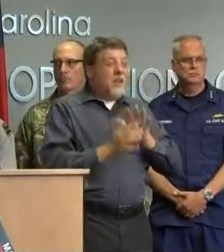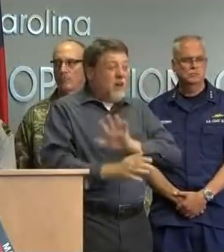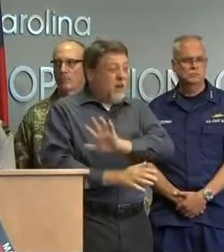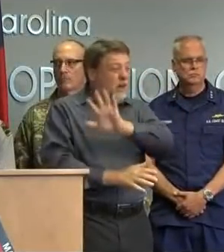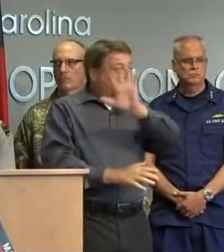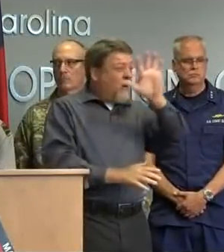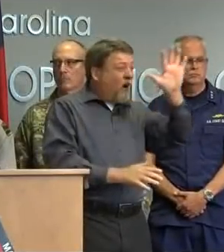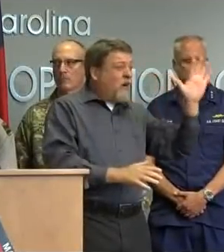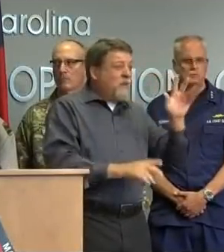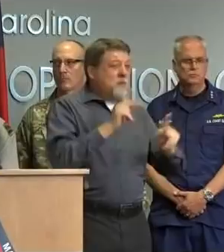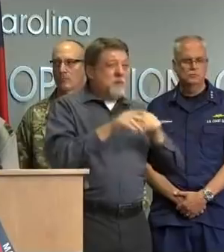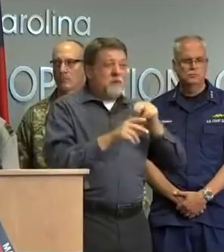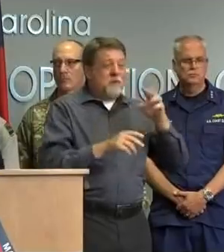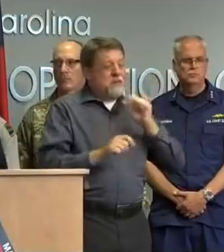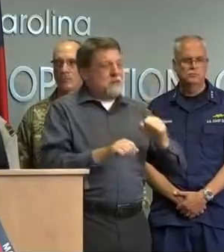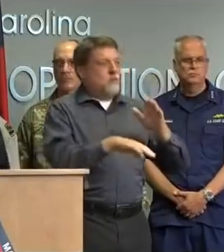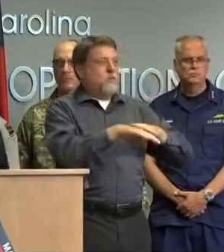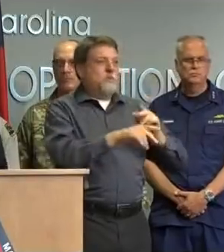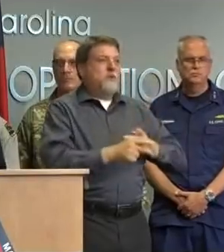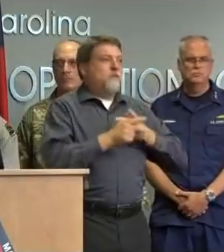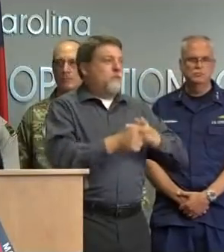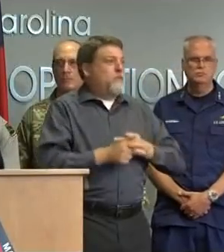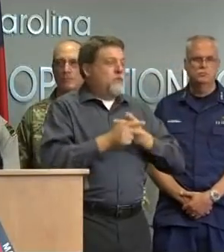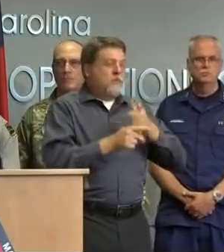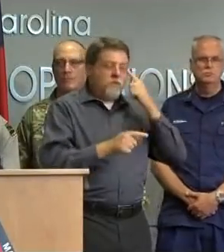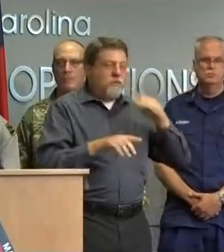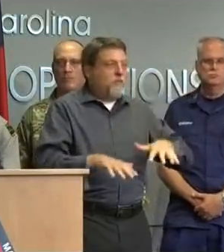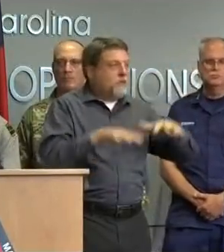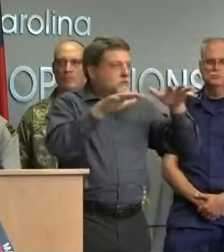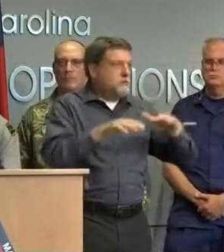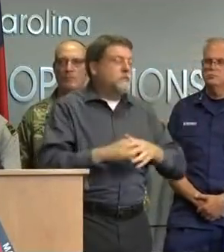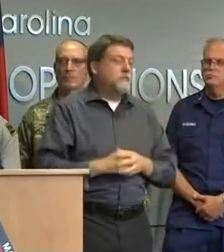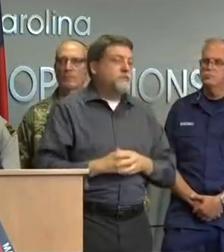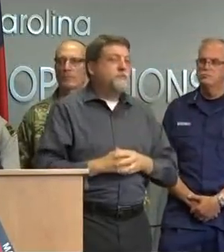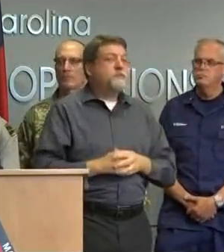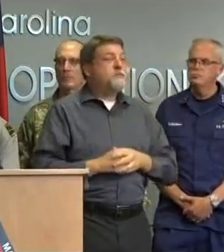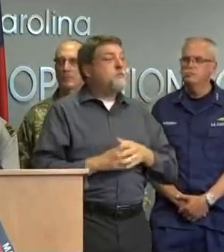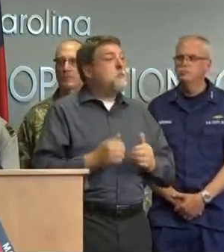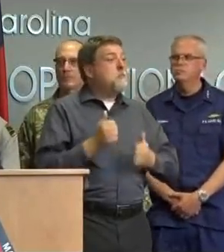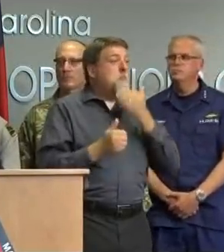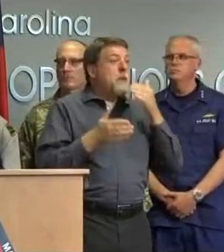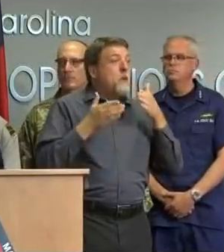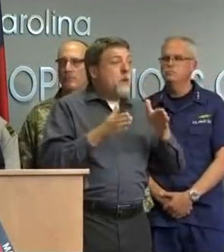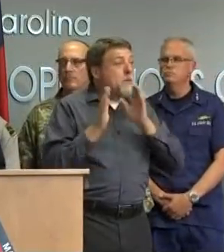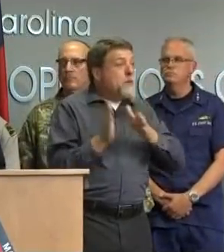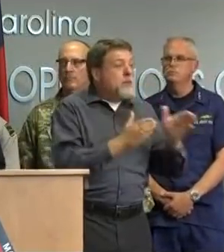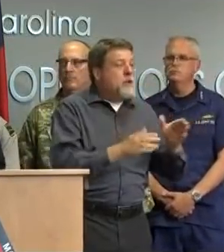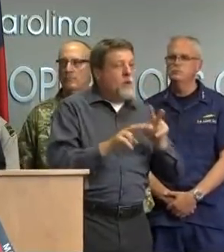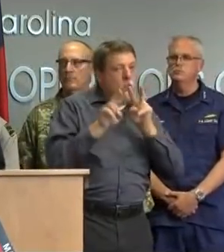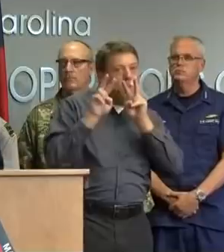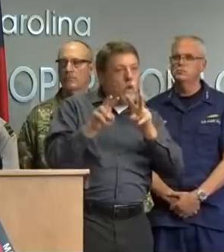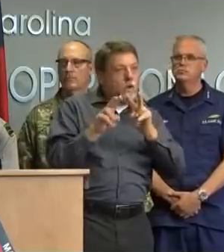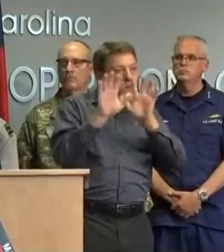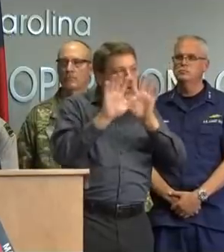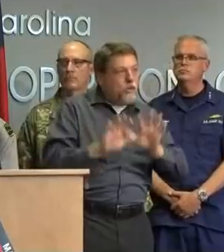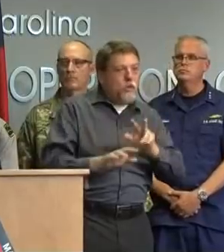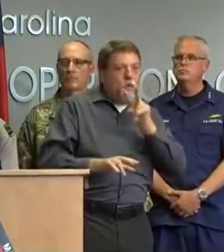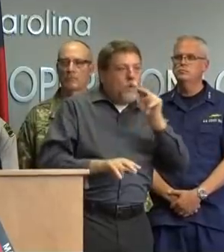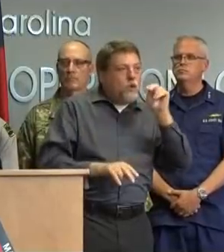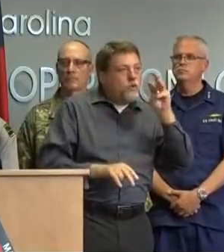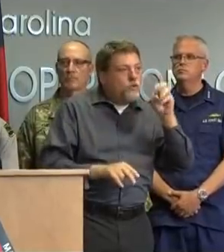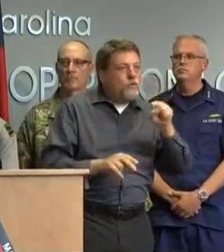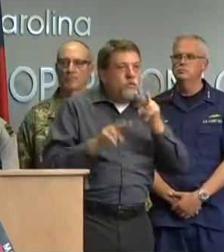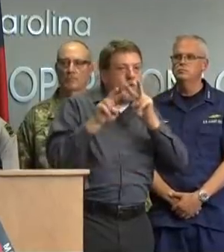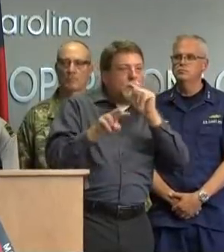flooding pay close attention to the weather warnings and be ready to head for safer ground if you're